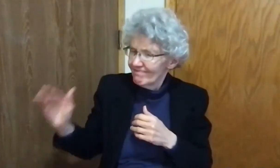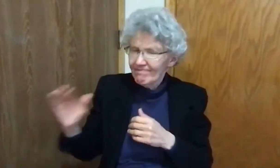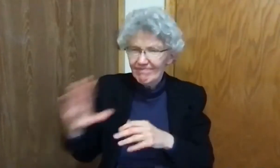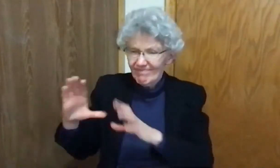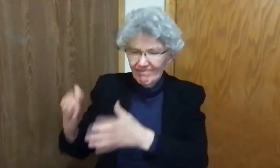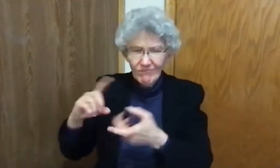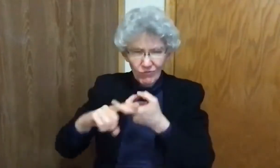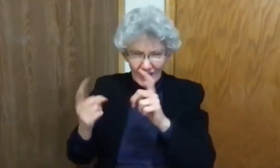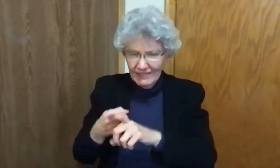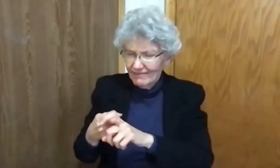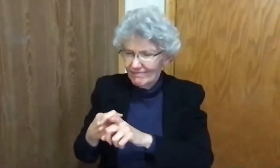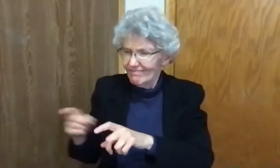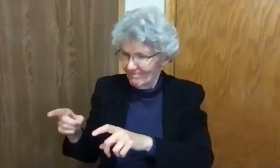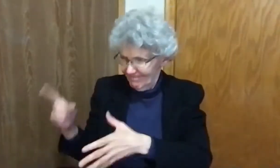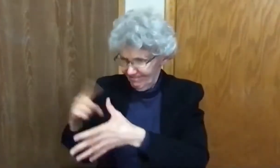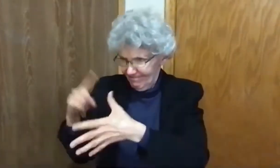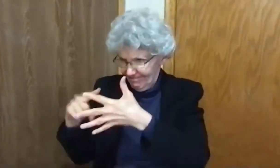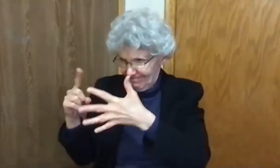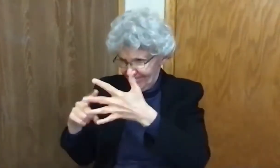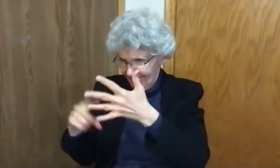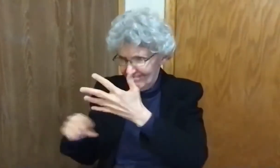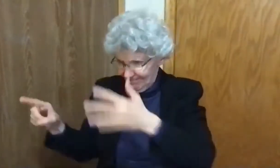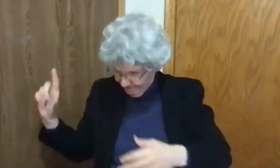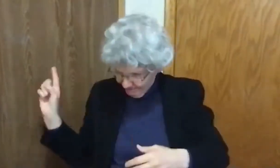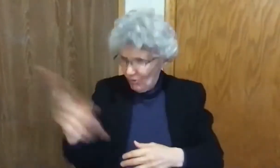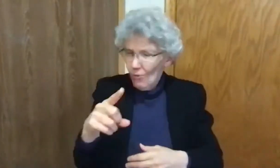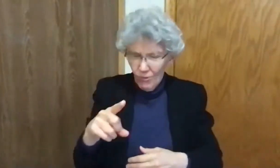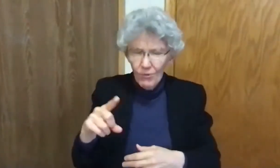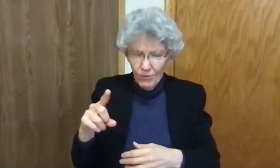centurion sent friends to say to him,